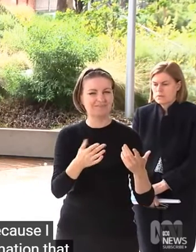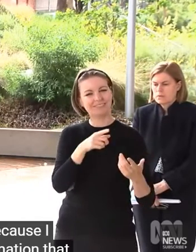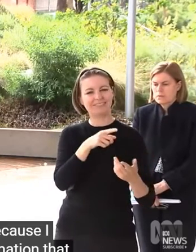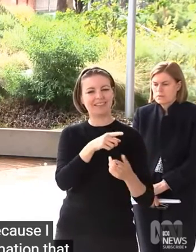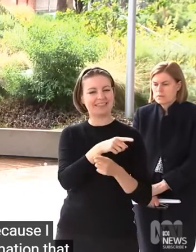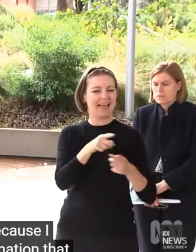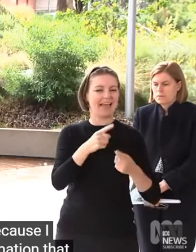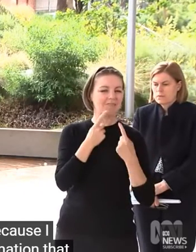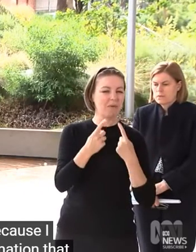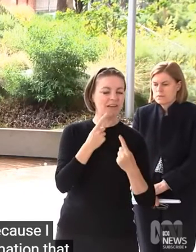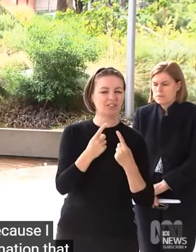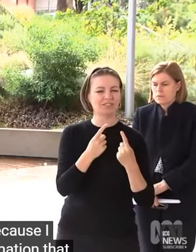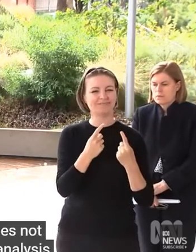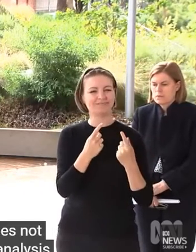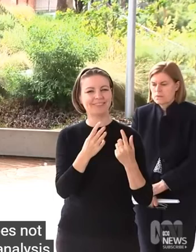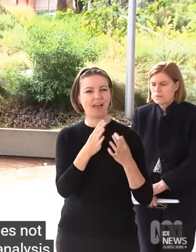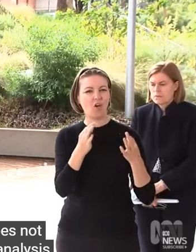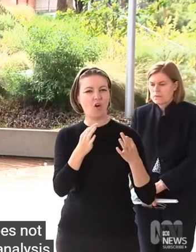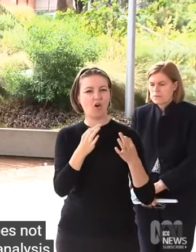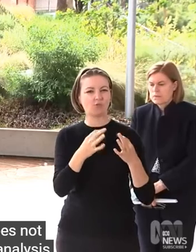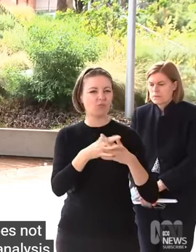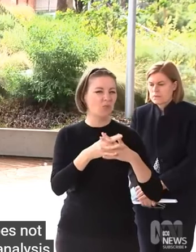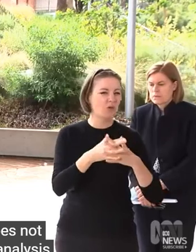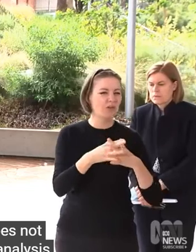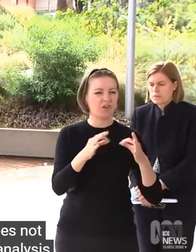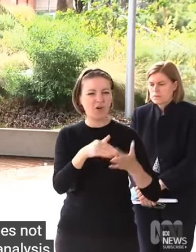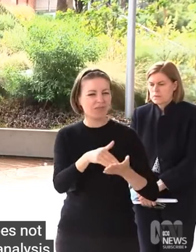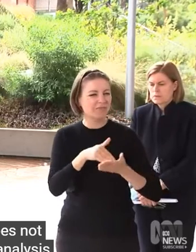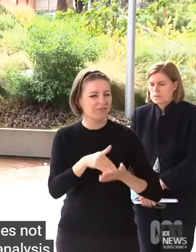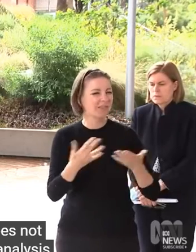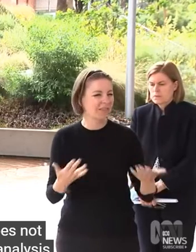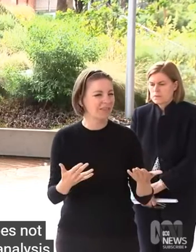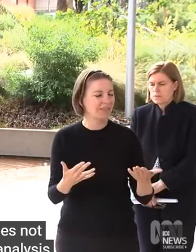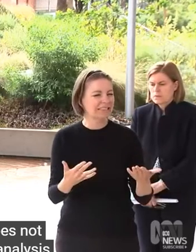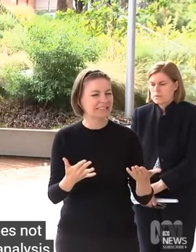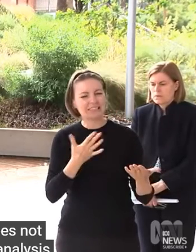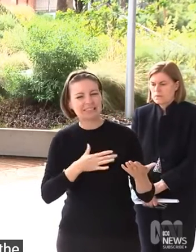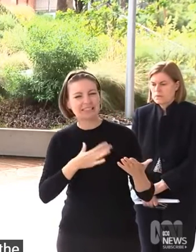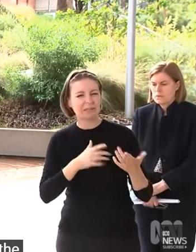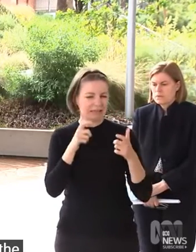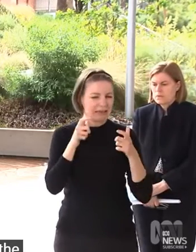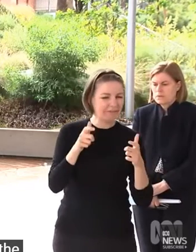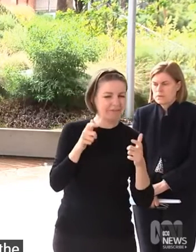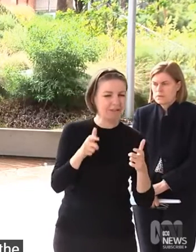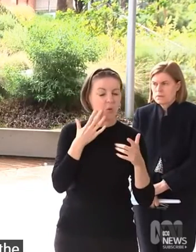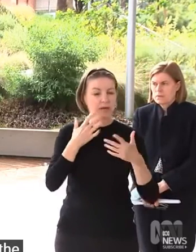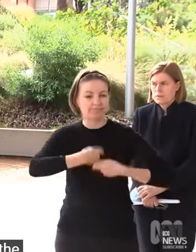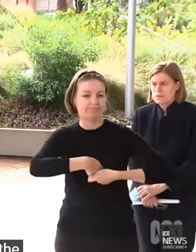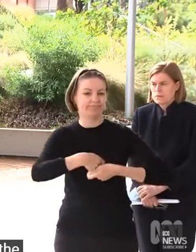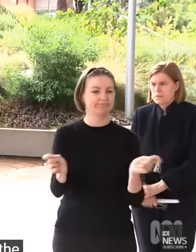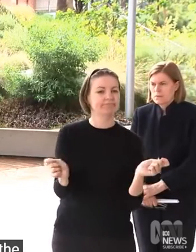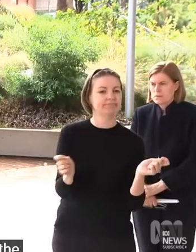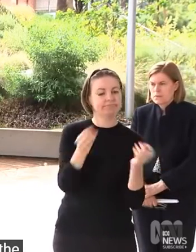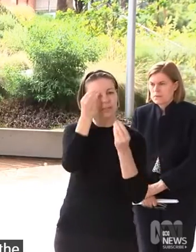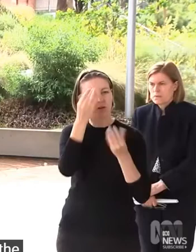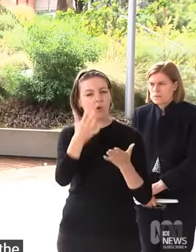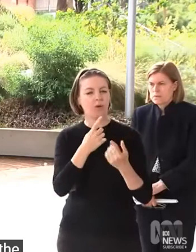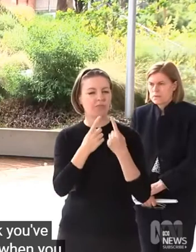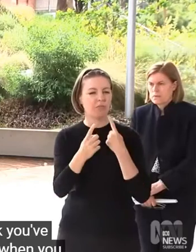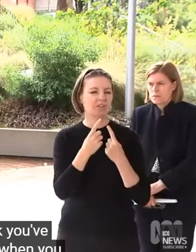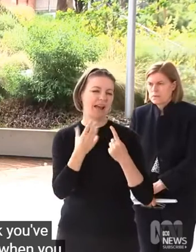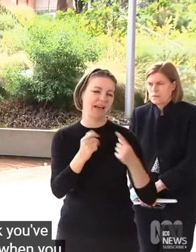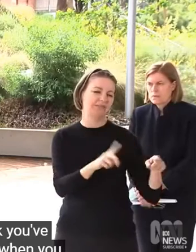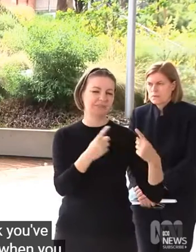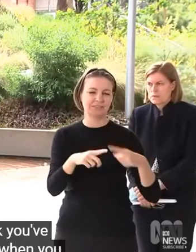that comes off the back of it. And I think you've got to be very careful when you are releasing information. There's a whole range of figures in